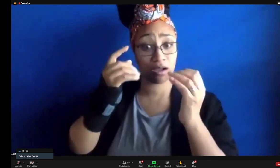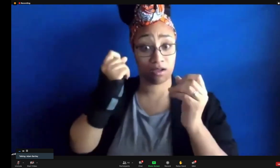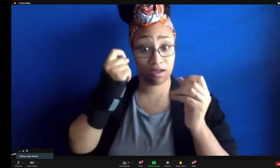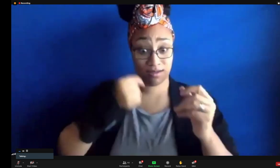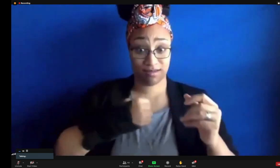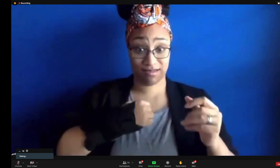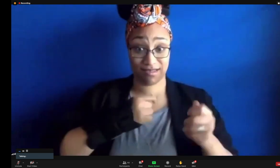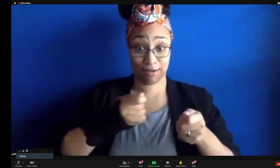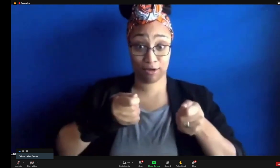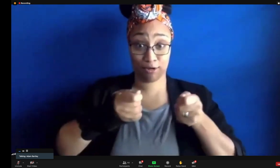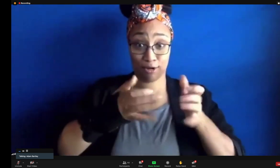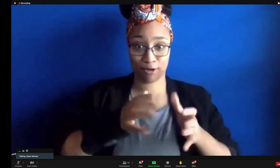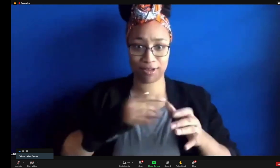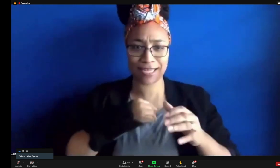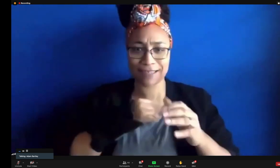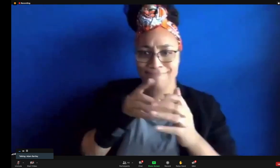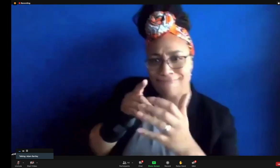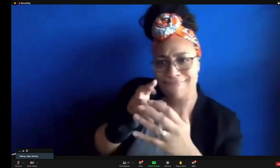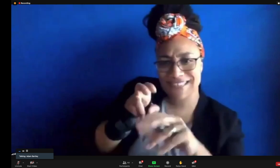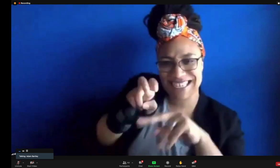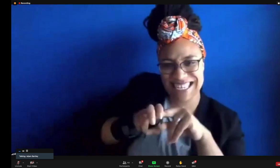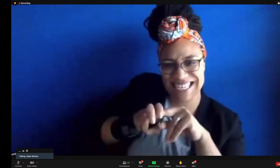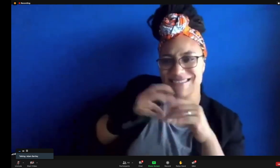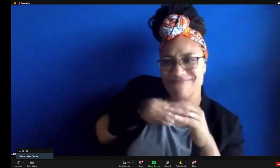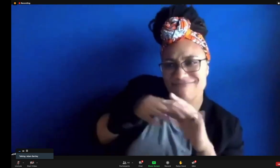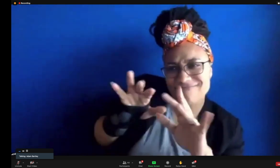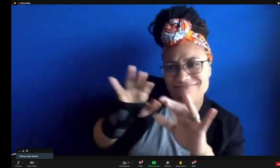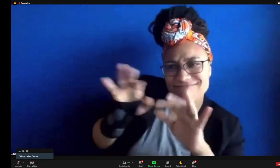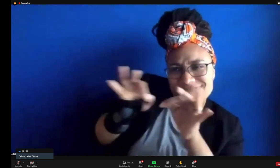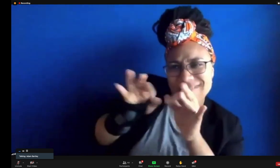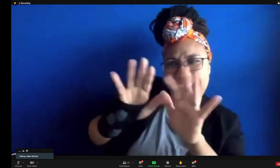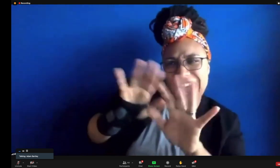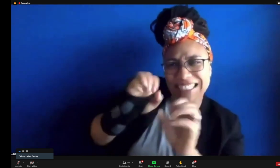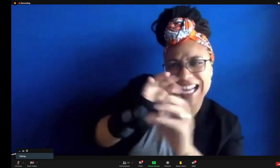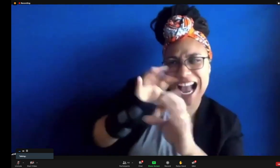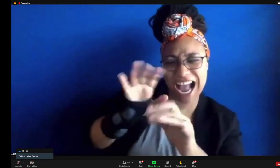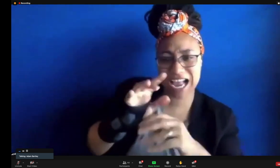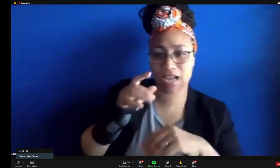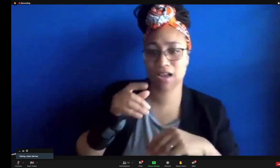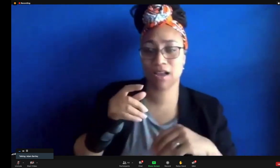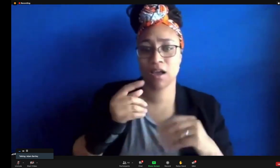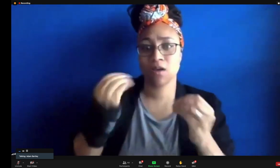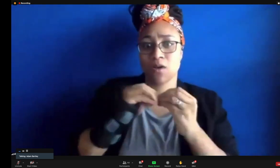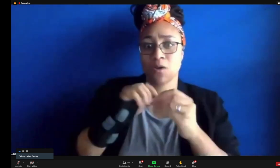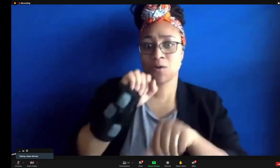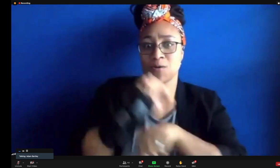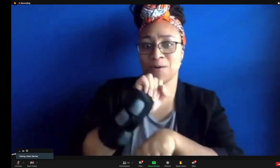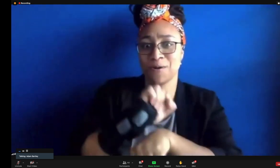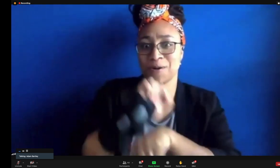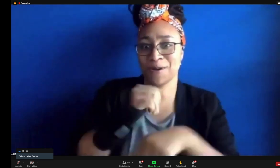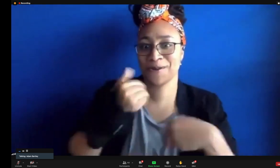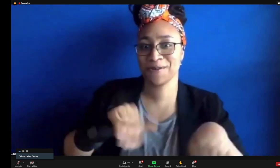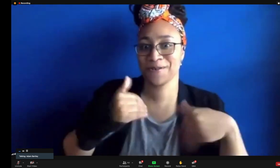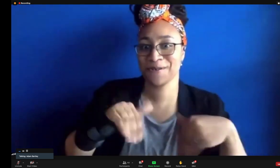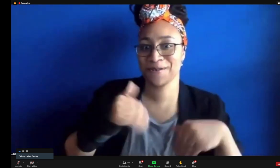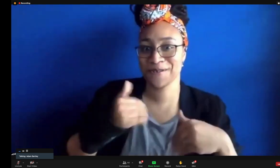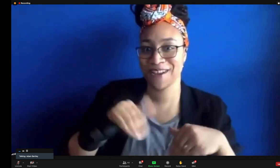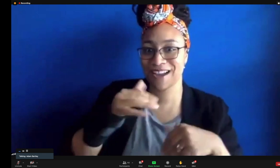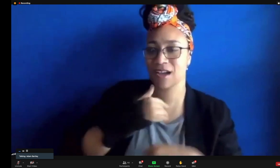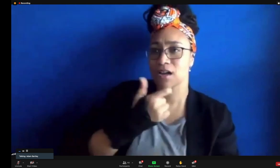That I'm thinking of in one way, but then I had to put my director's hat. And then that brings a totally different